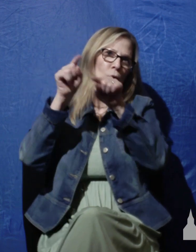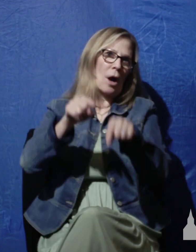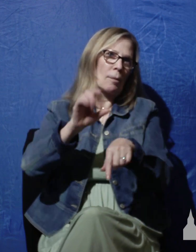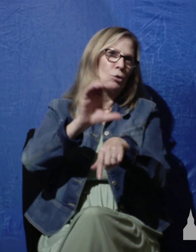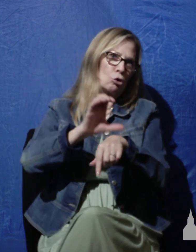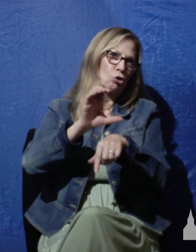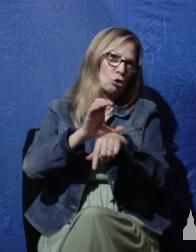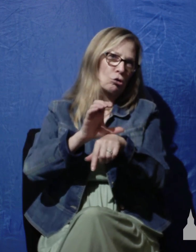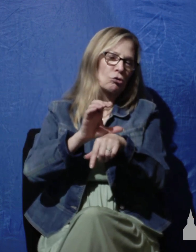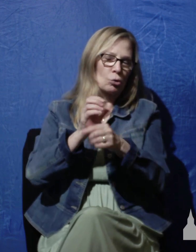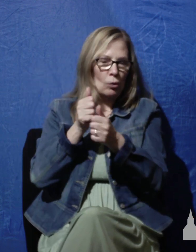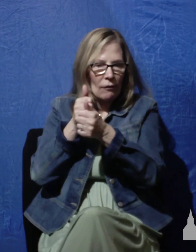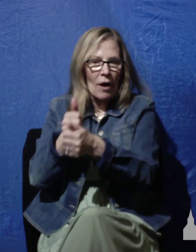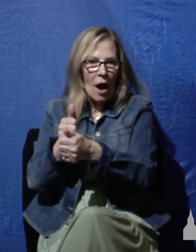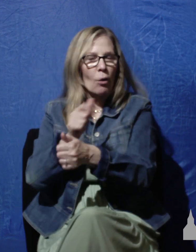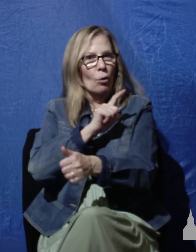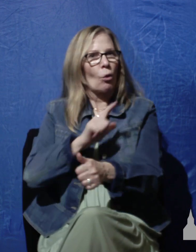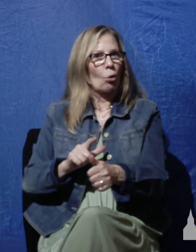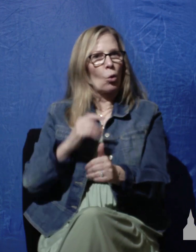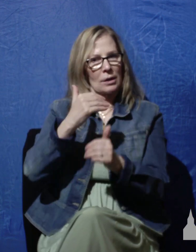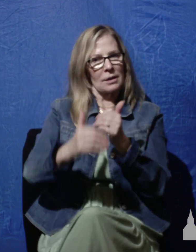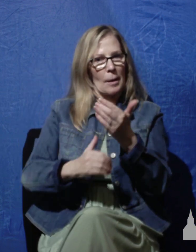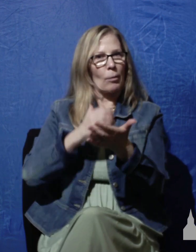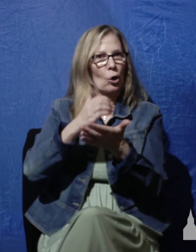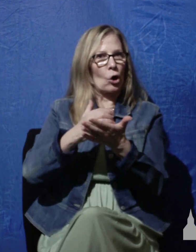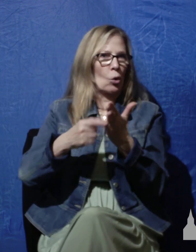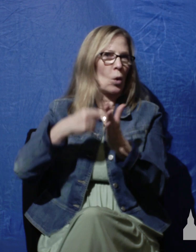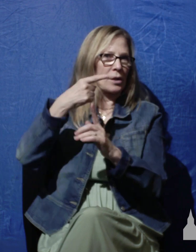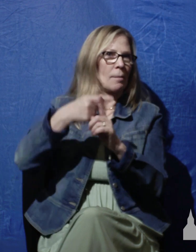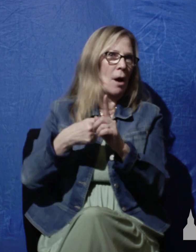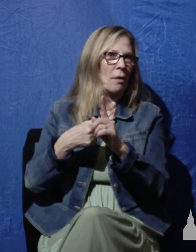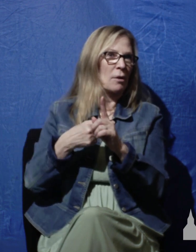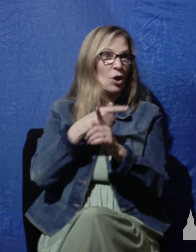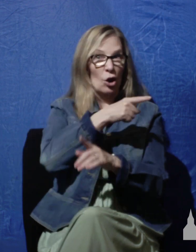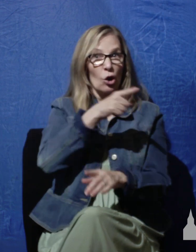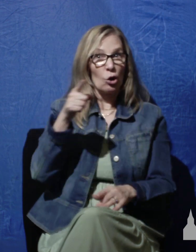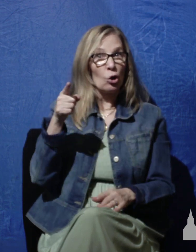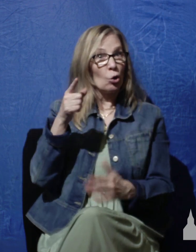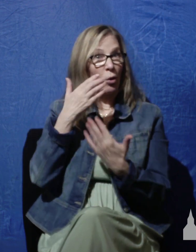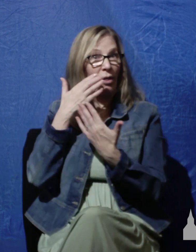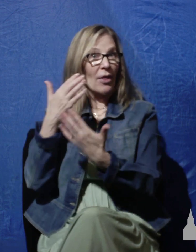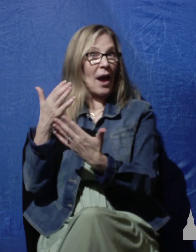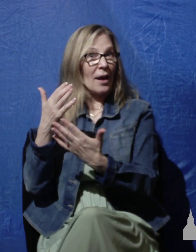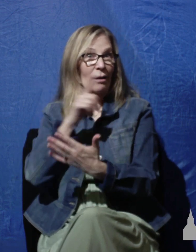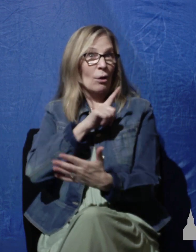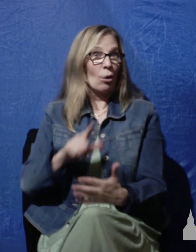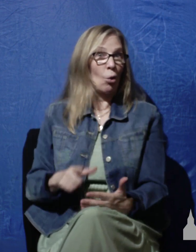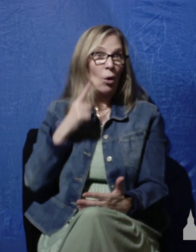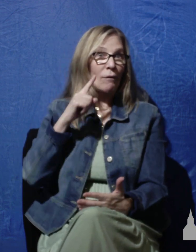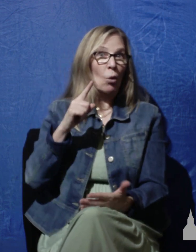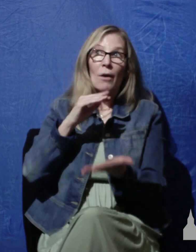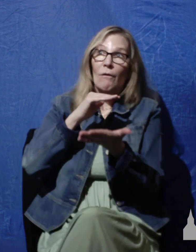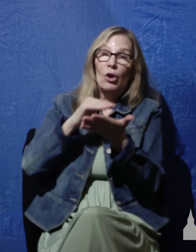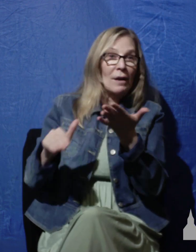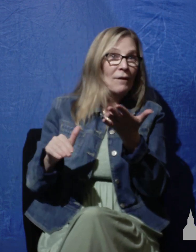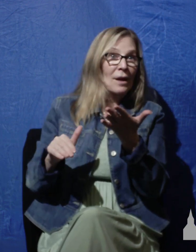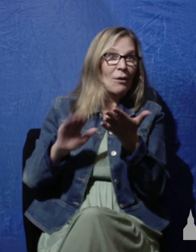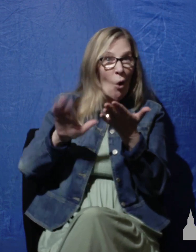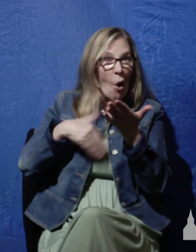once a month, do you ever just thank the Lord for forgiving all of your sins? Or do you wait for the Lord's Supper, for